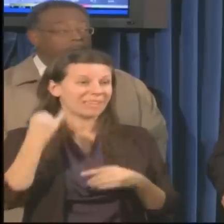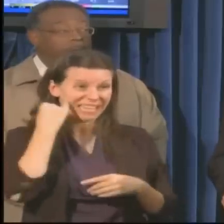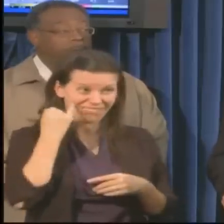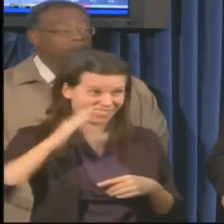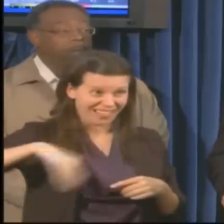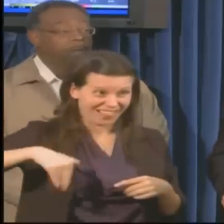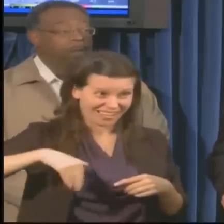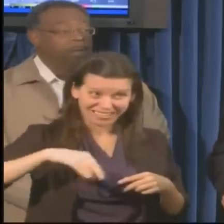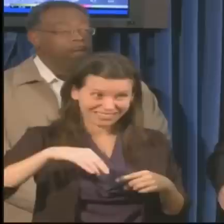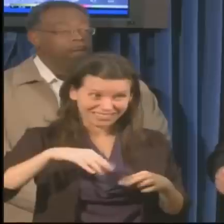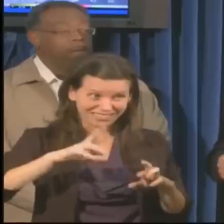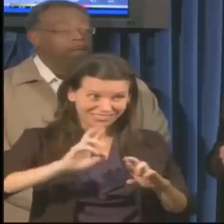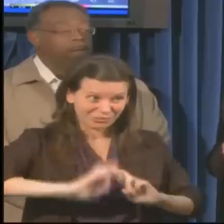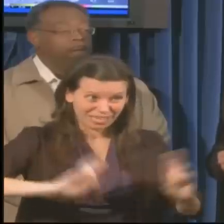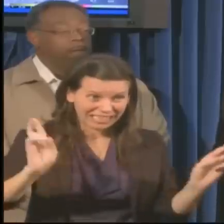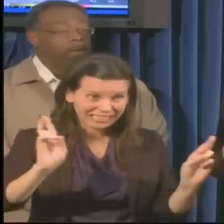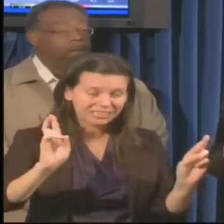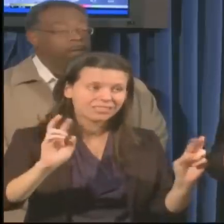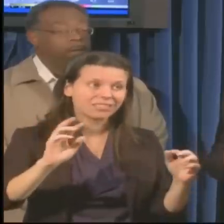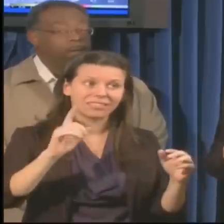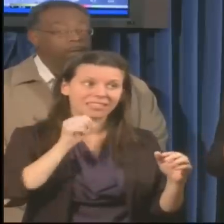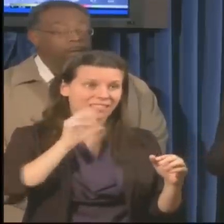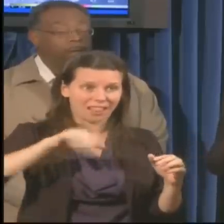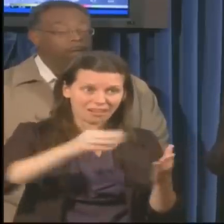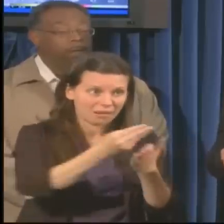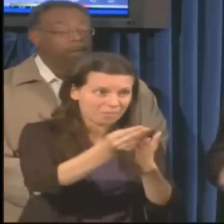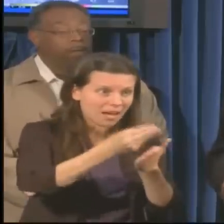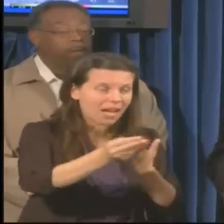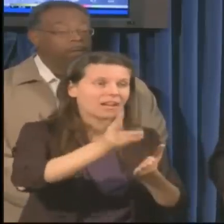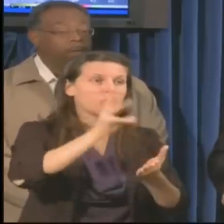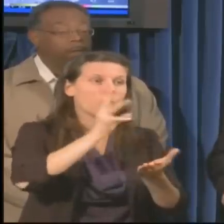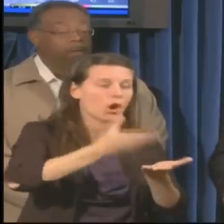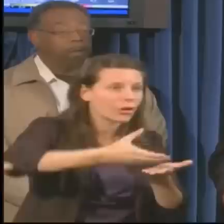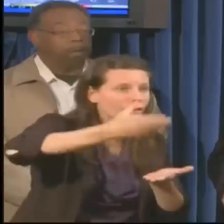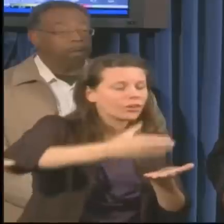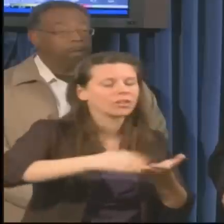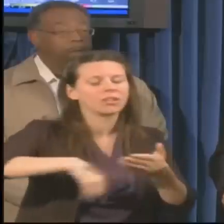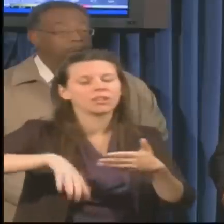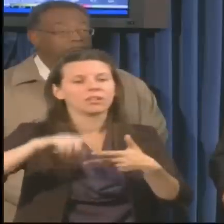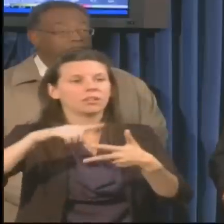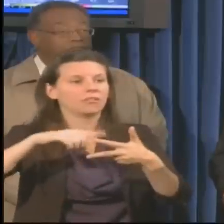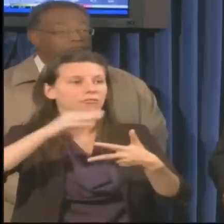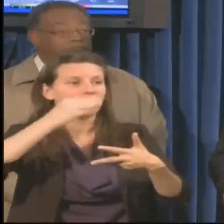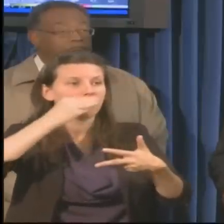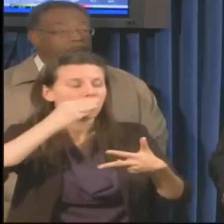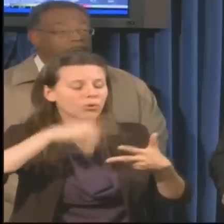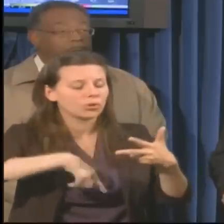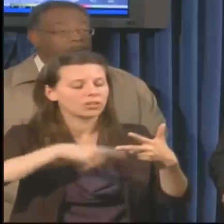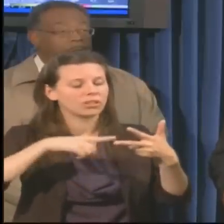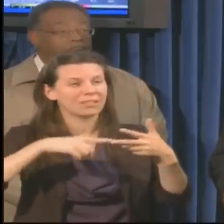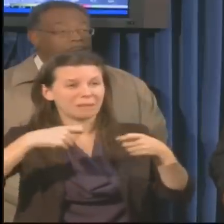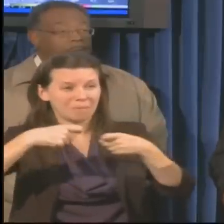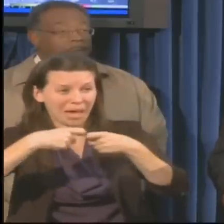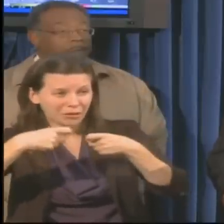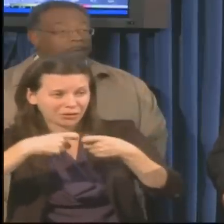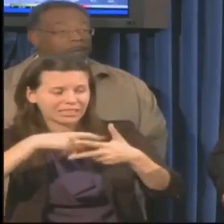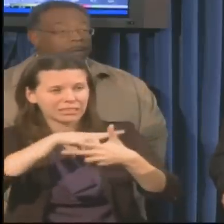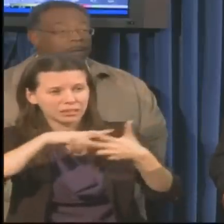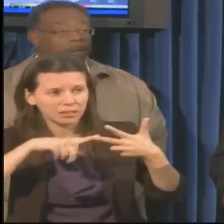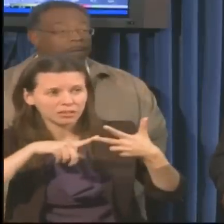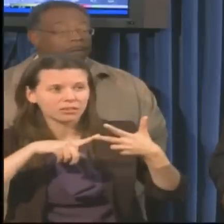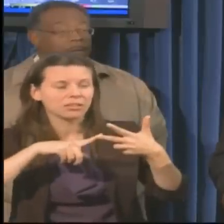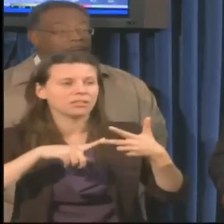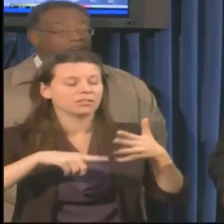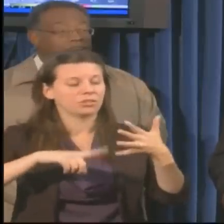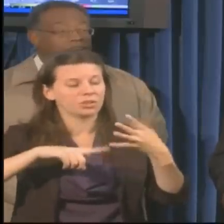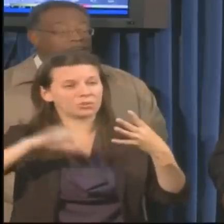haven't made those last preparations, particularly for water, food, battery radios and the like, there's probably still some time if